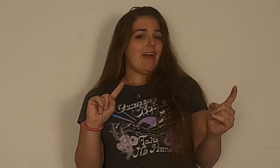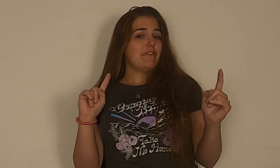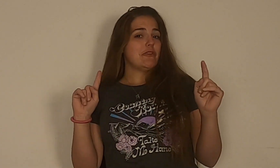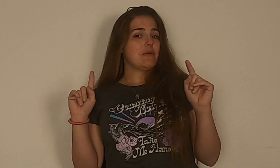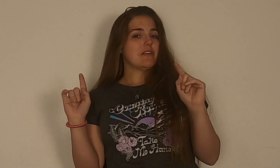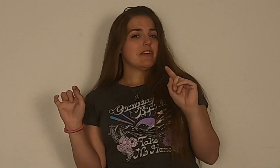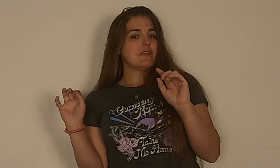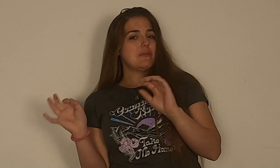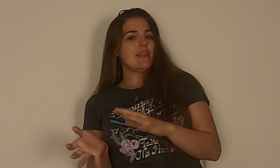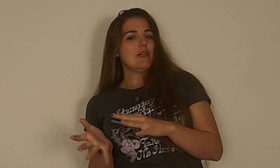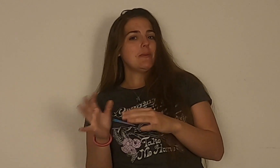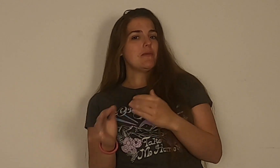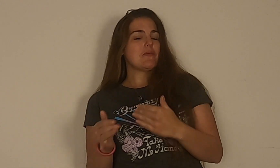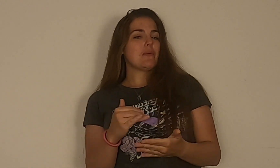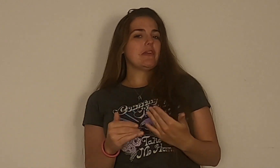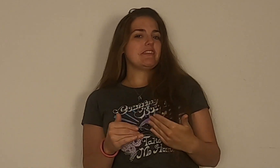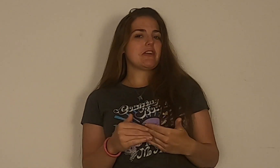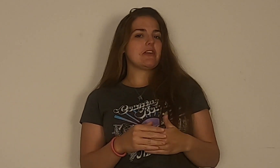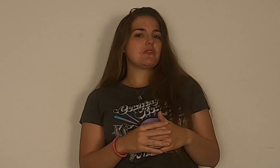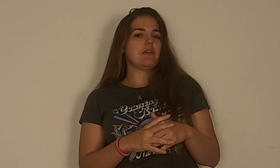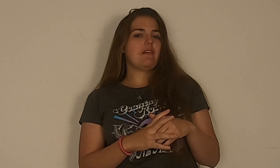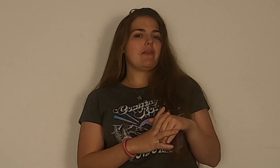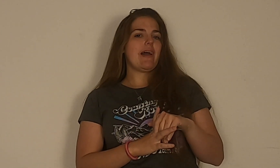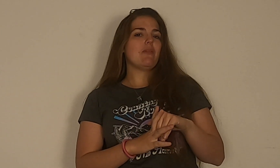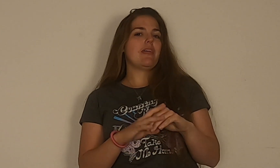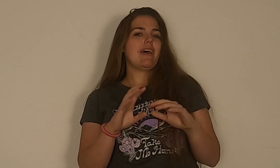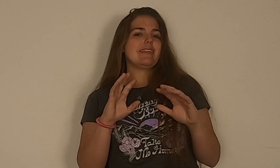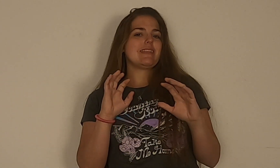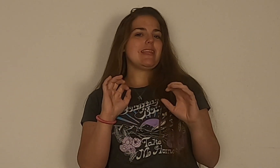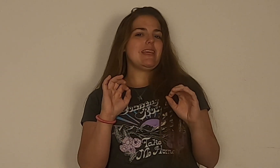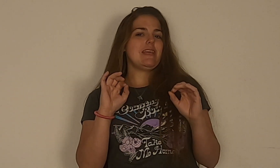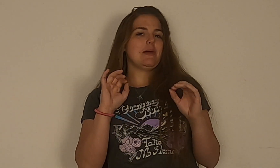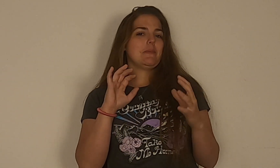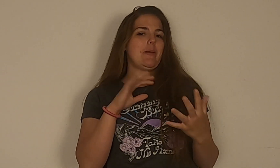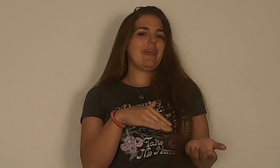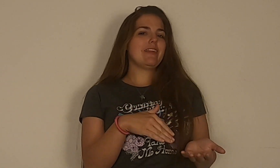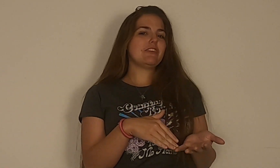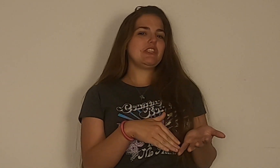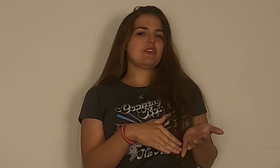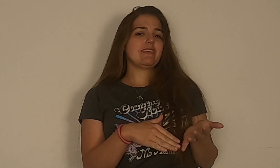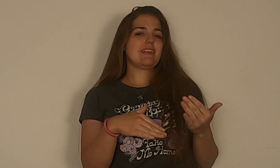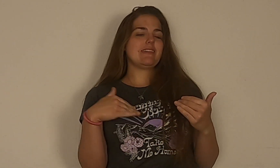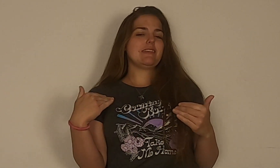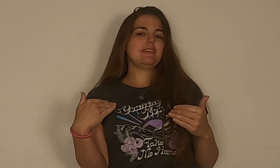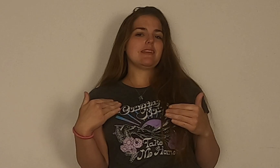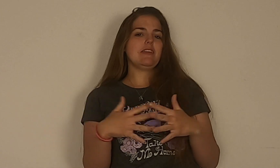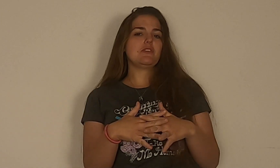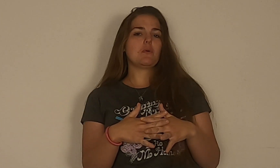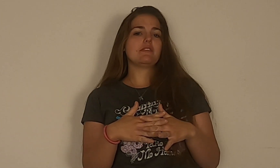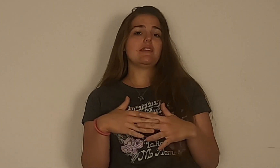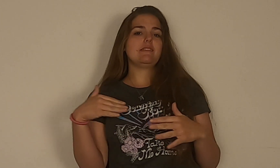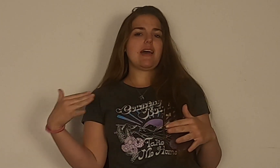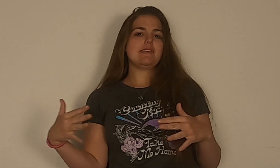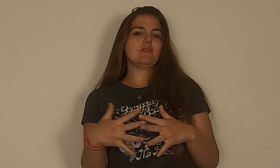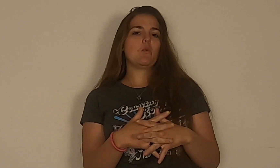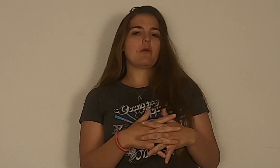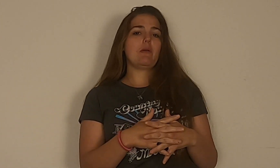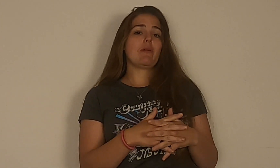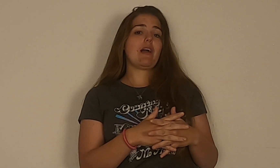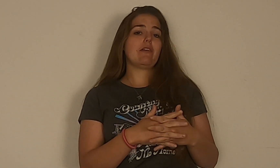After doing a little bit of research we found out that the bang energy drinks that I tend to lean towards and dad did warn me were not